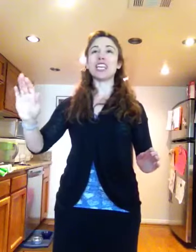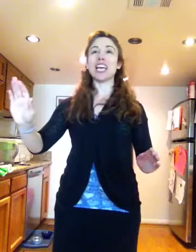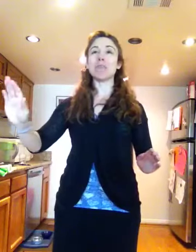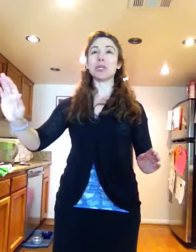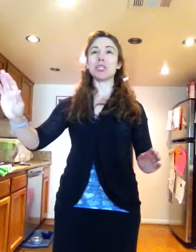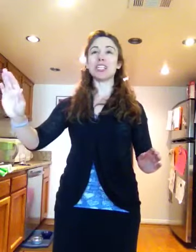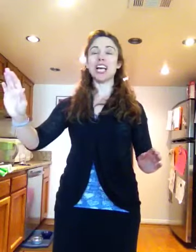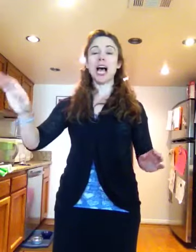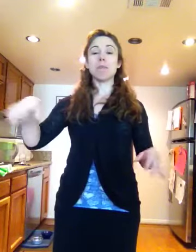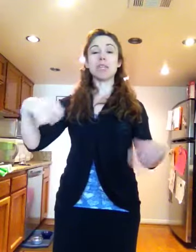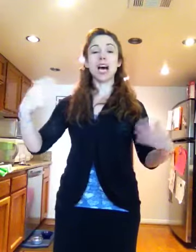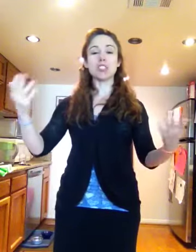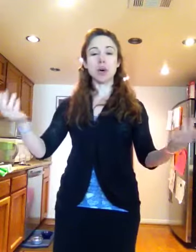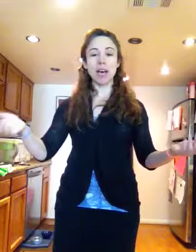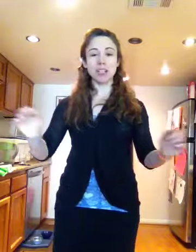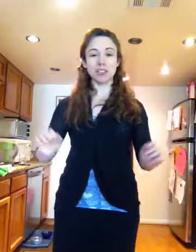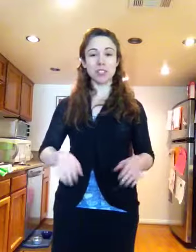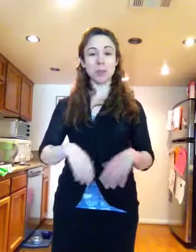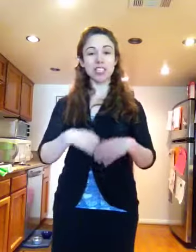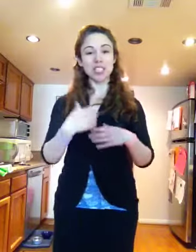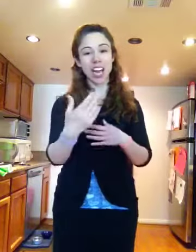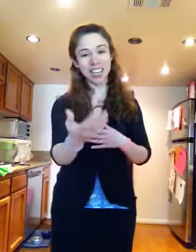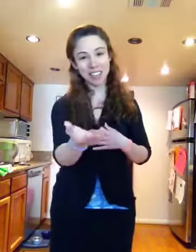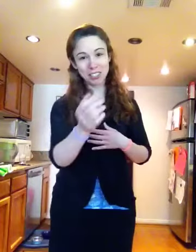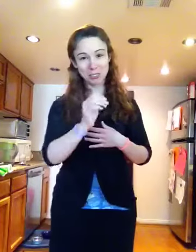unable. Beyond all matter of so much, I love you.